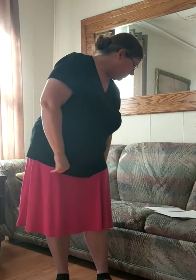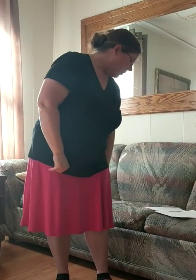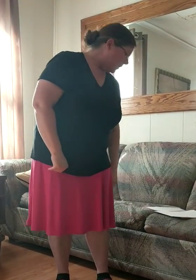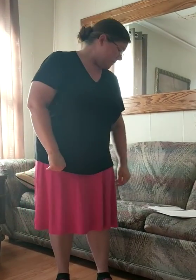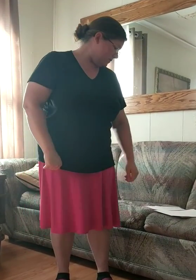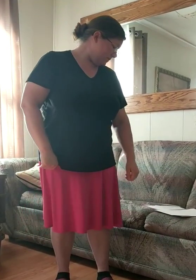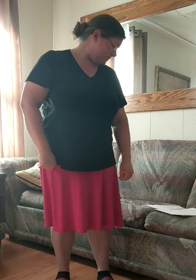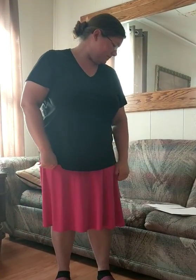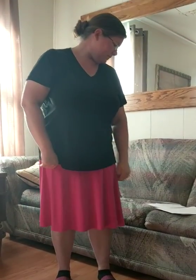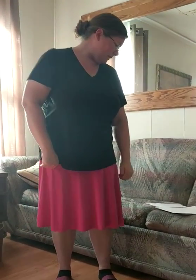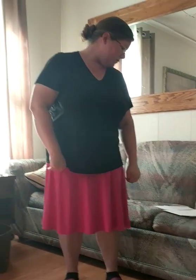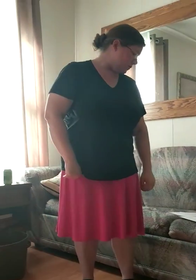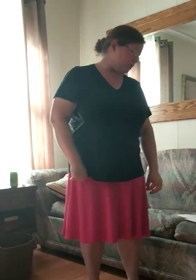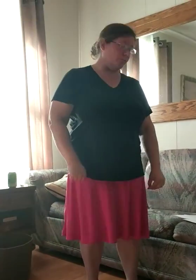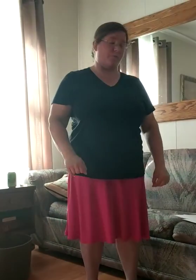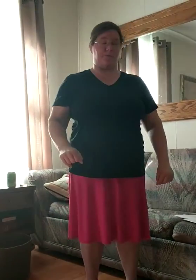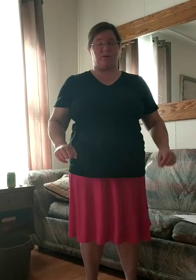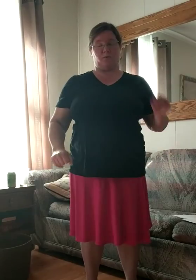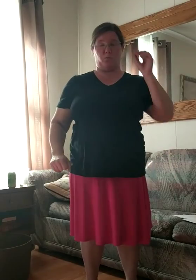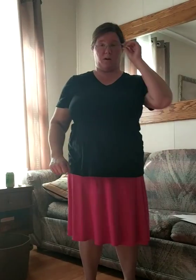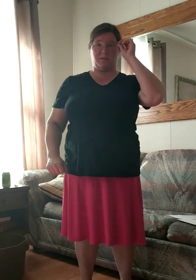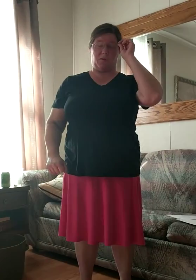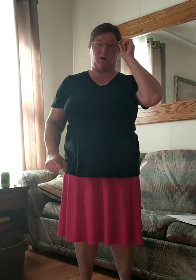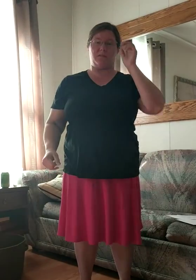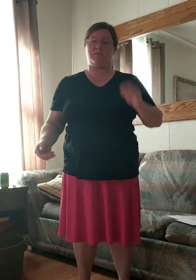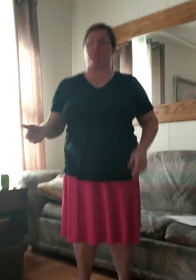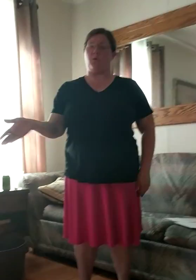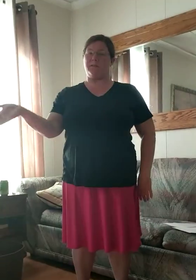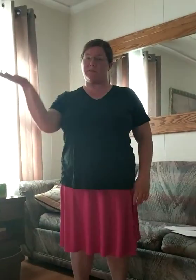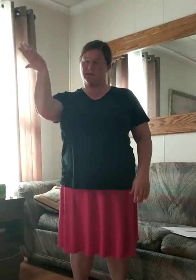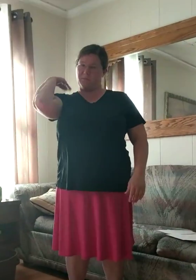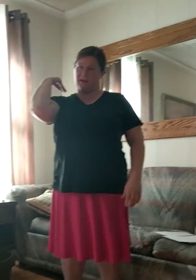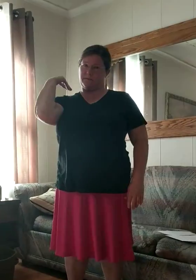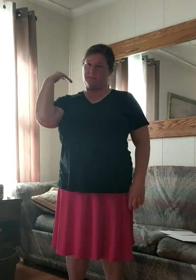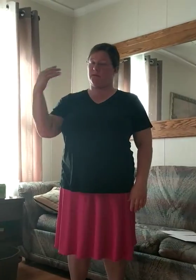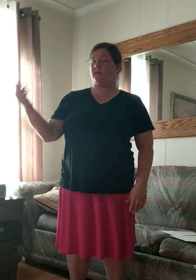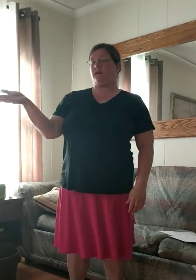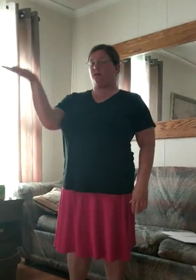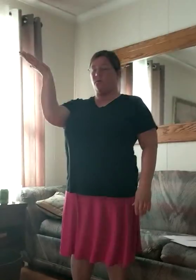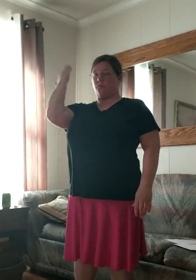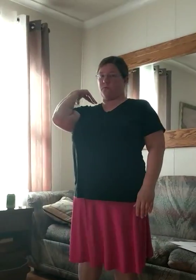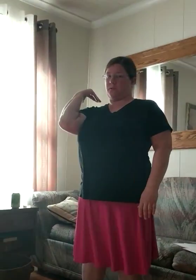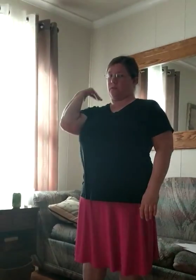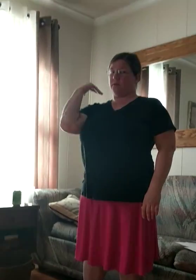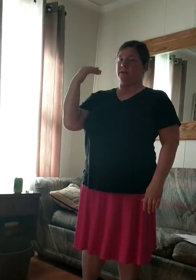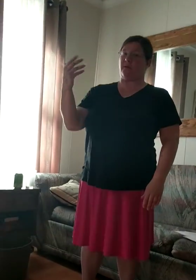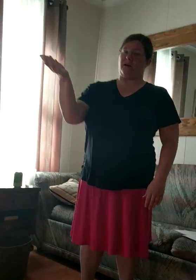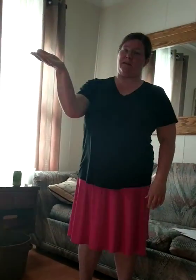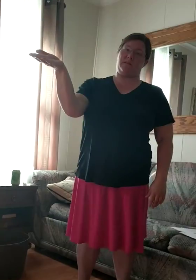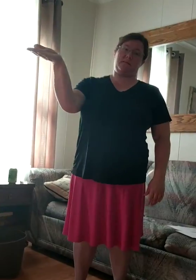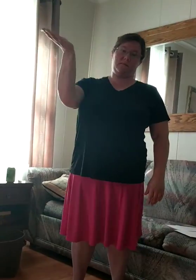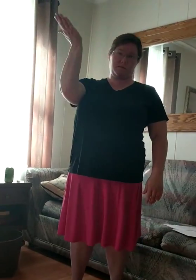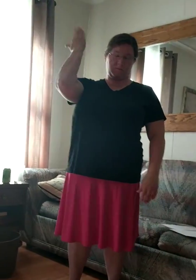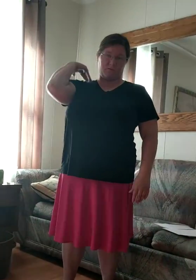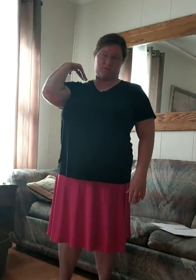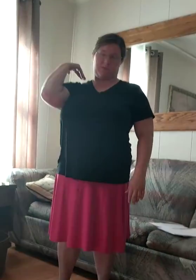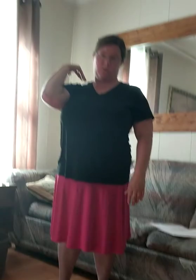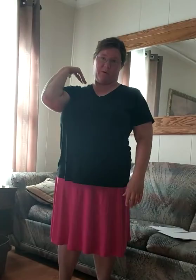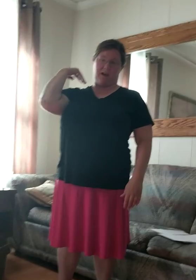Bought. So, we do was bought. So, was is in the past. He's already bought it. So, we go back.